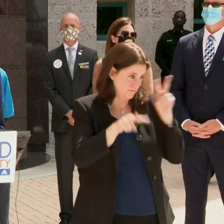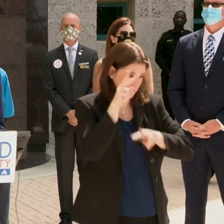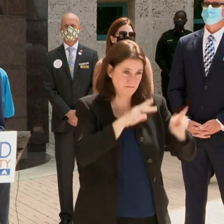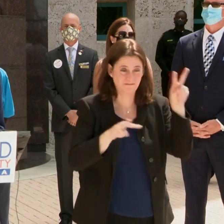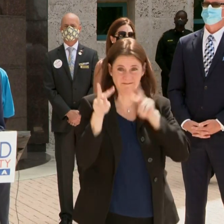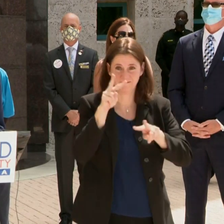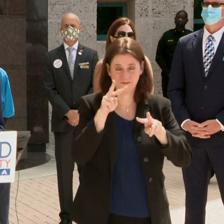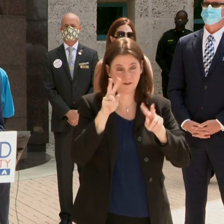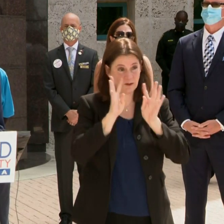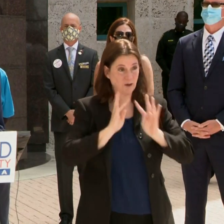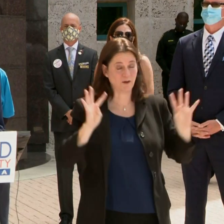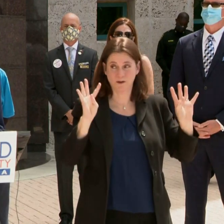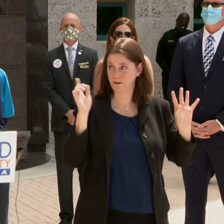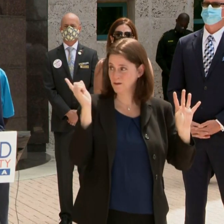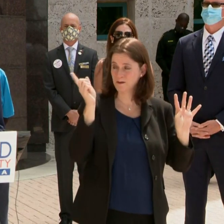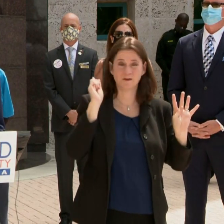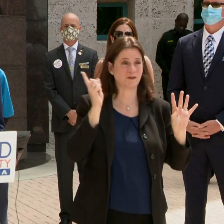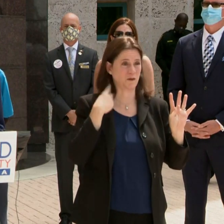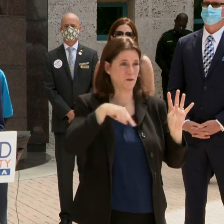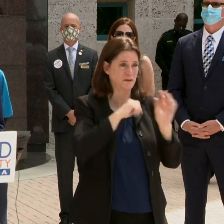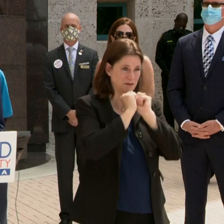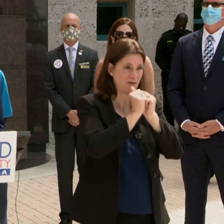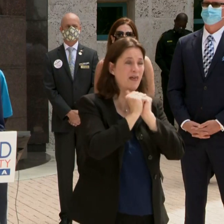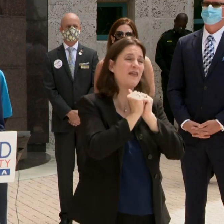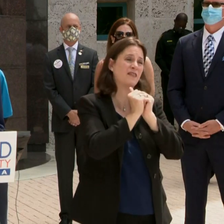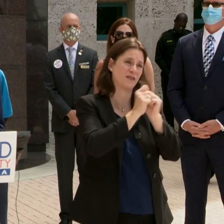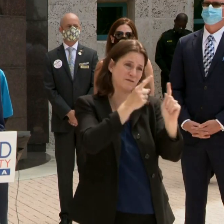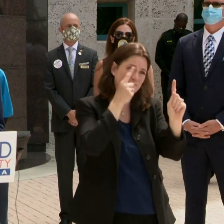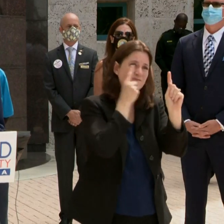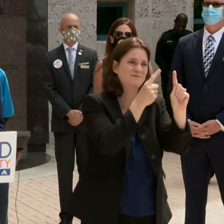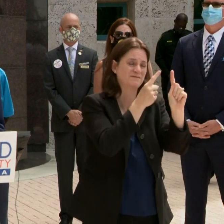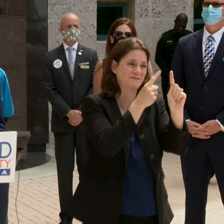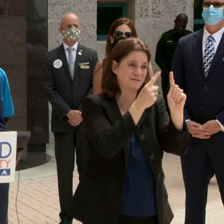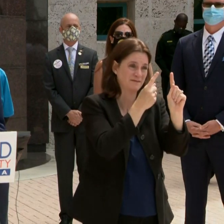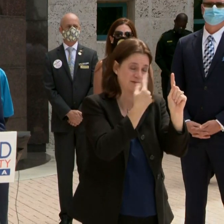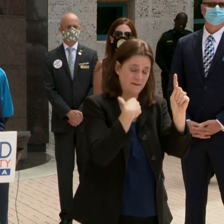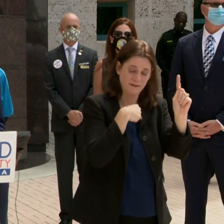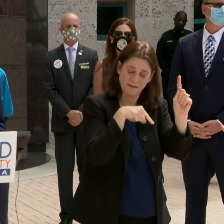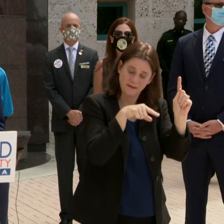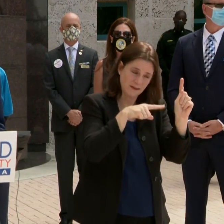ensure that we're going in that direction. We're issuing